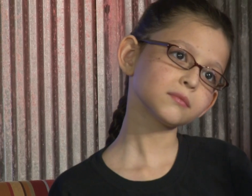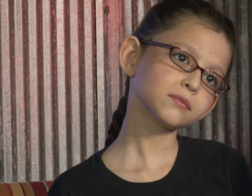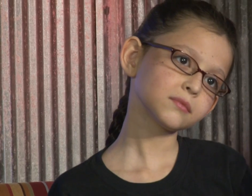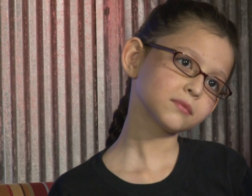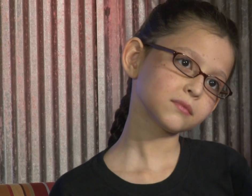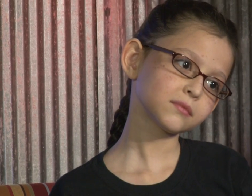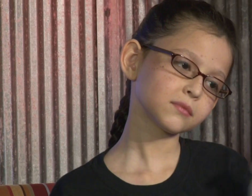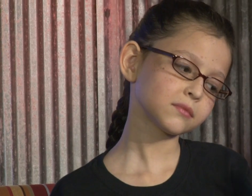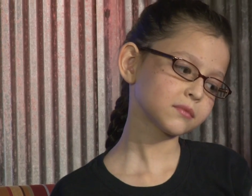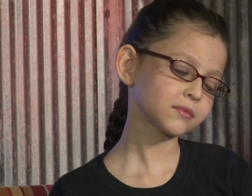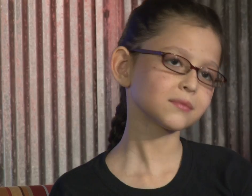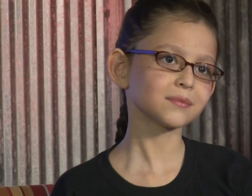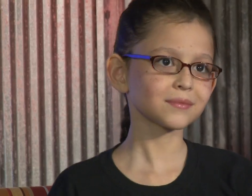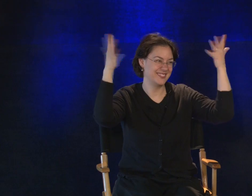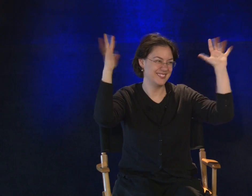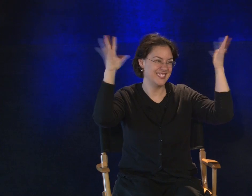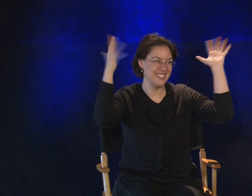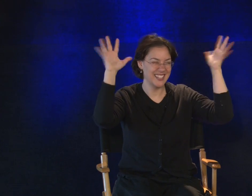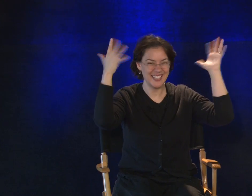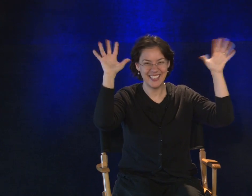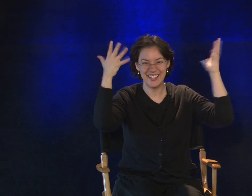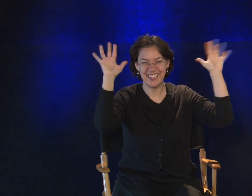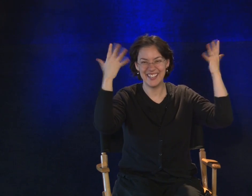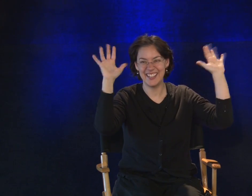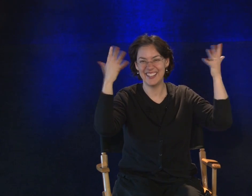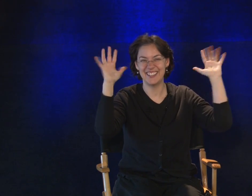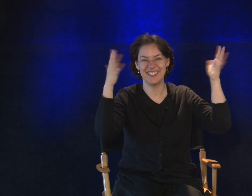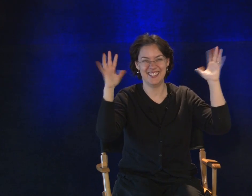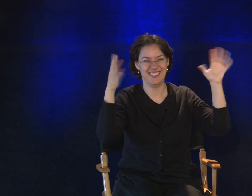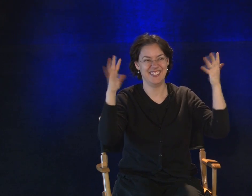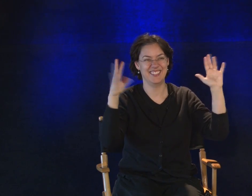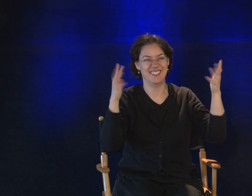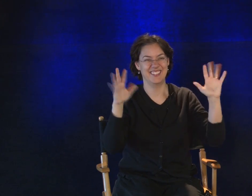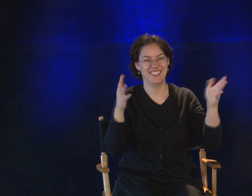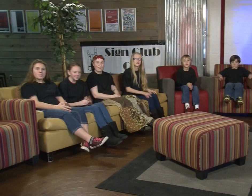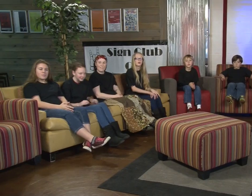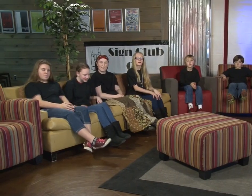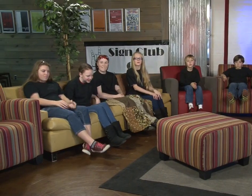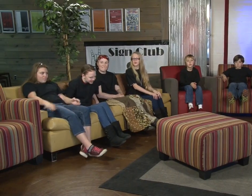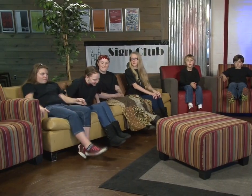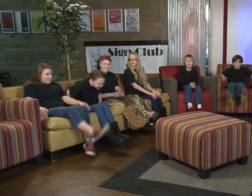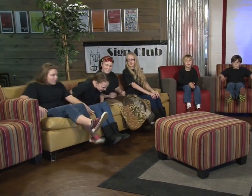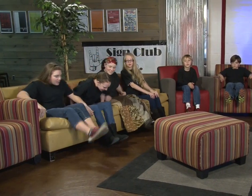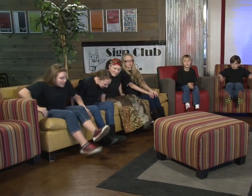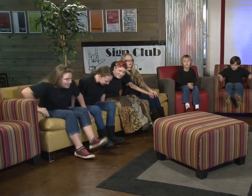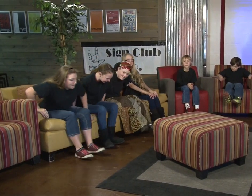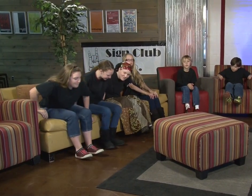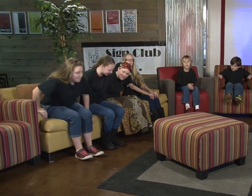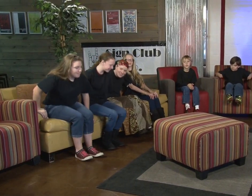Good job you guys. Yay. Good. Alright. You're ready for our stand up, sit down song?